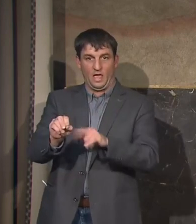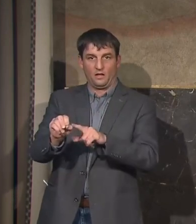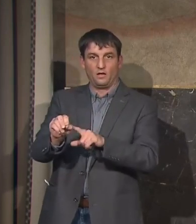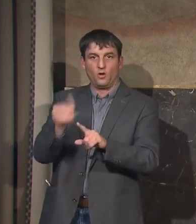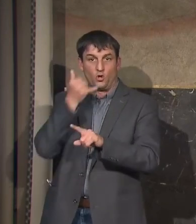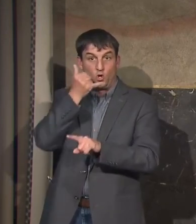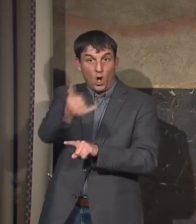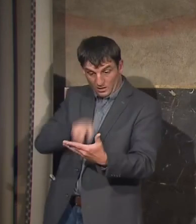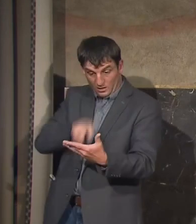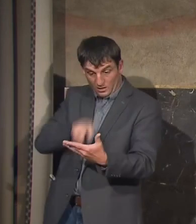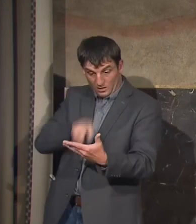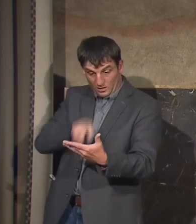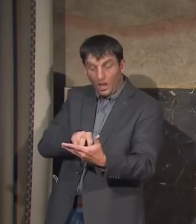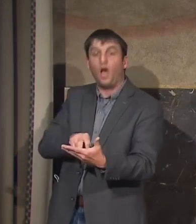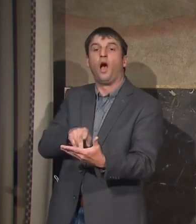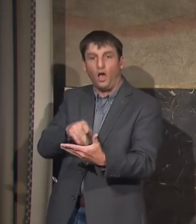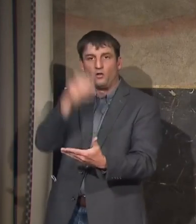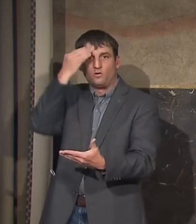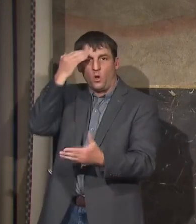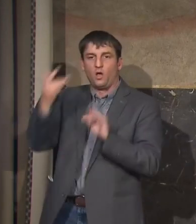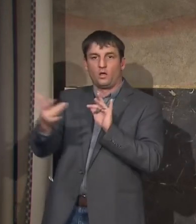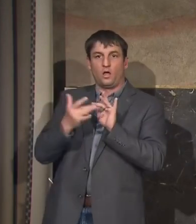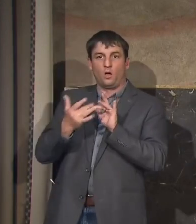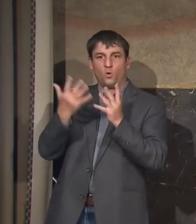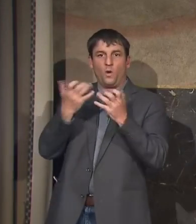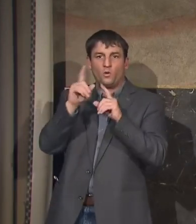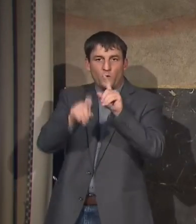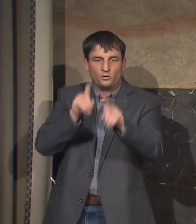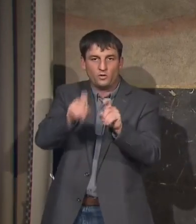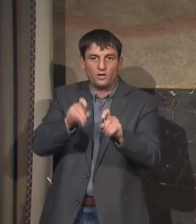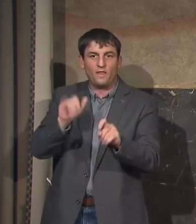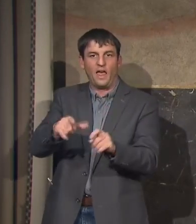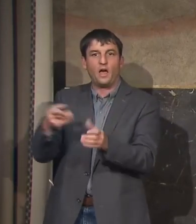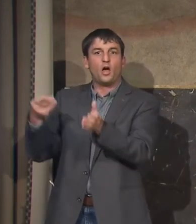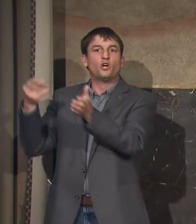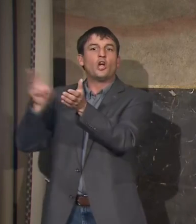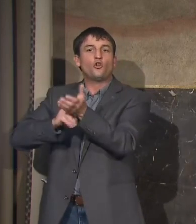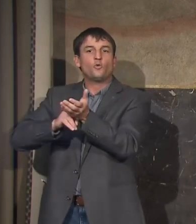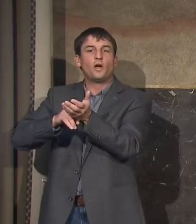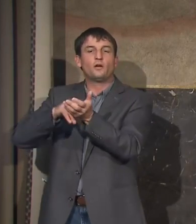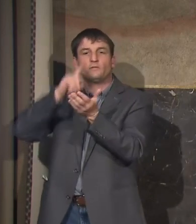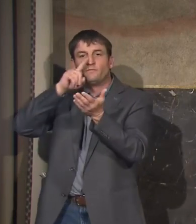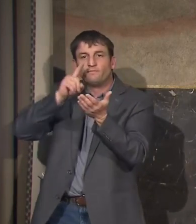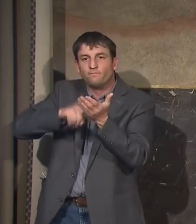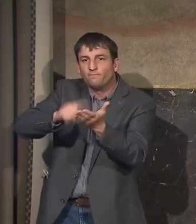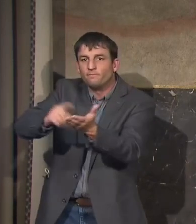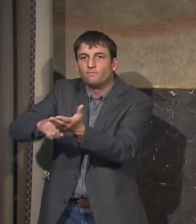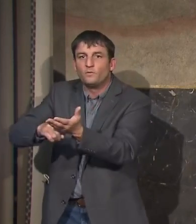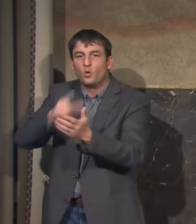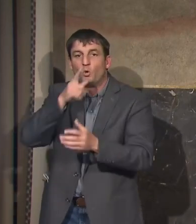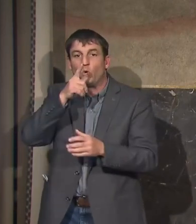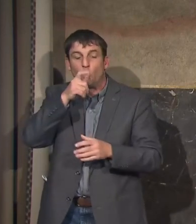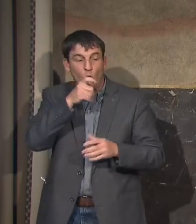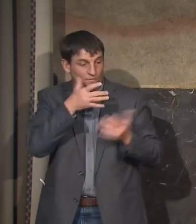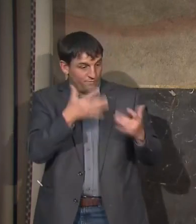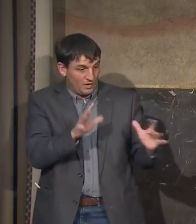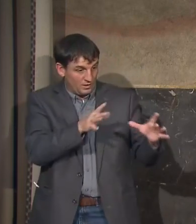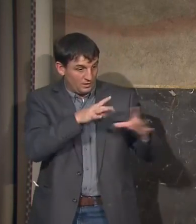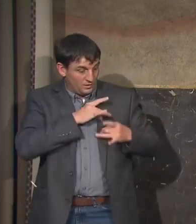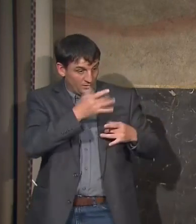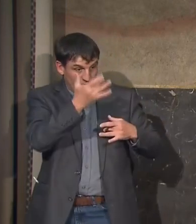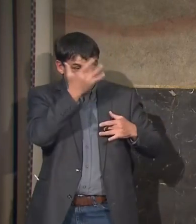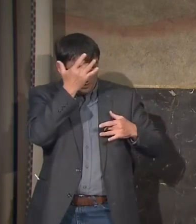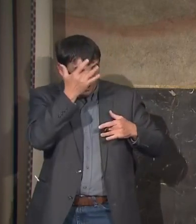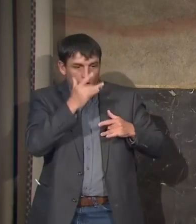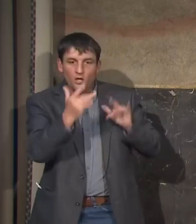Health's contracted companies that's running these contact tracing operations they will be the ones